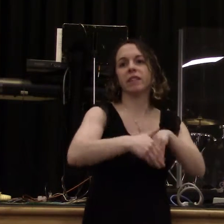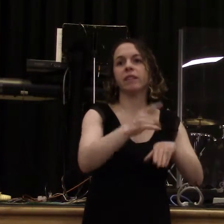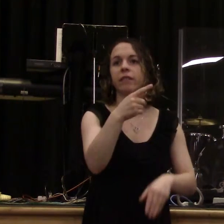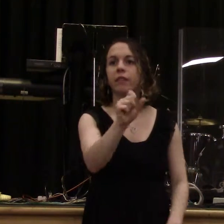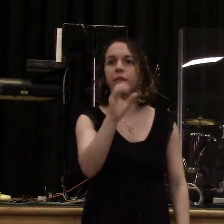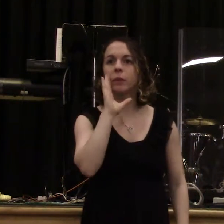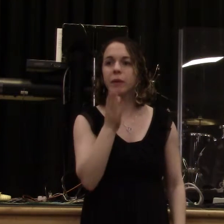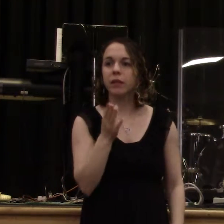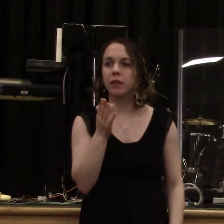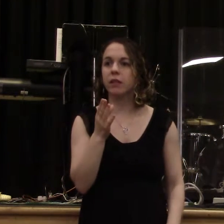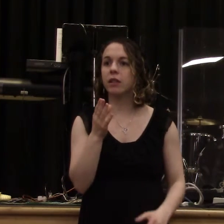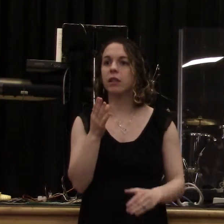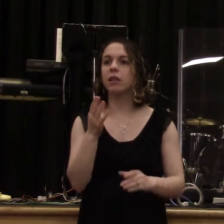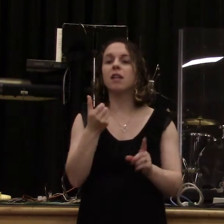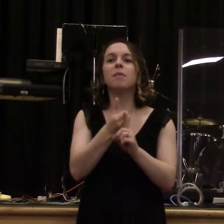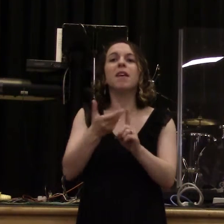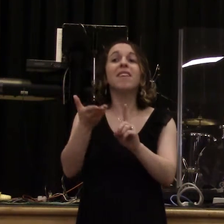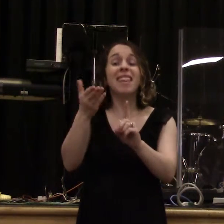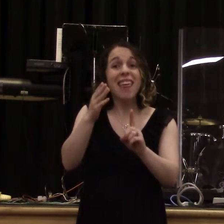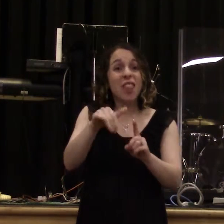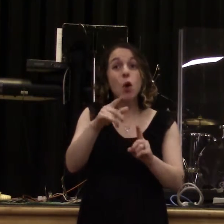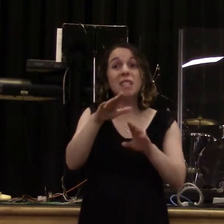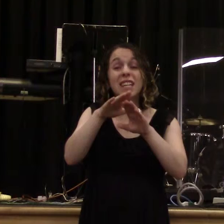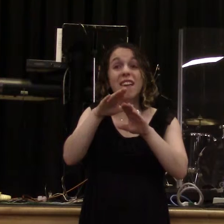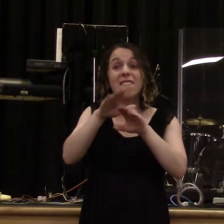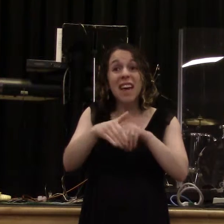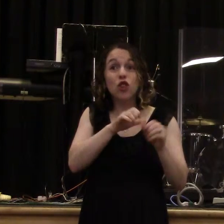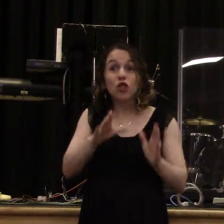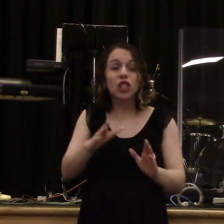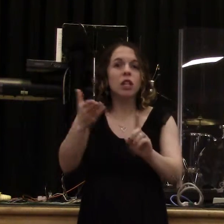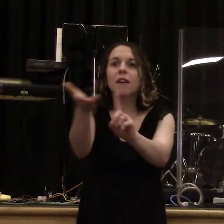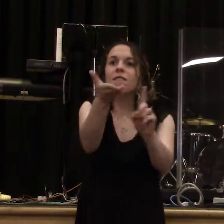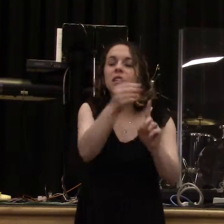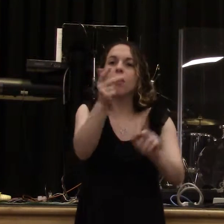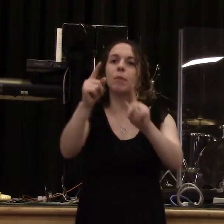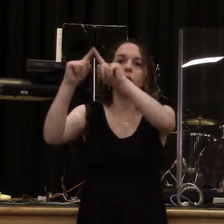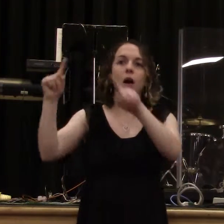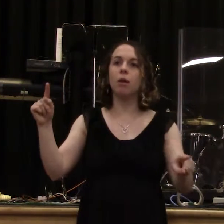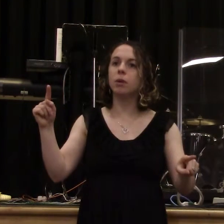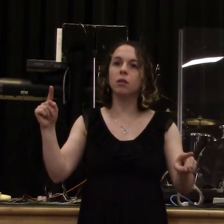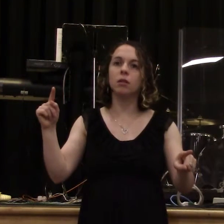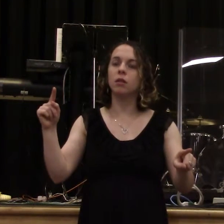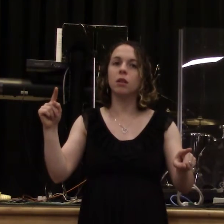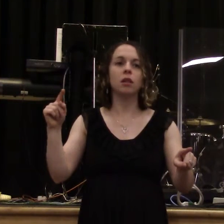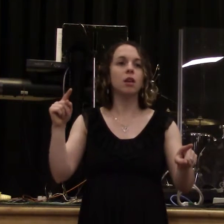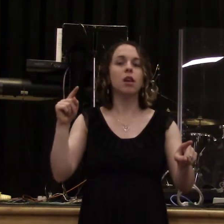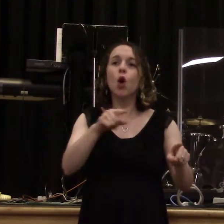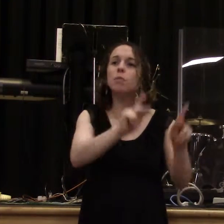There are people that come in the church and they try to turn God's grace into an excuse for sin. Let me tell you something.